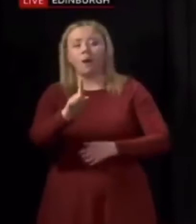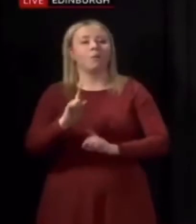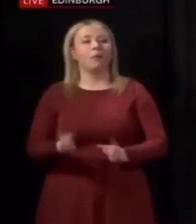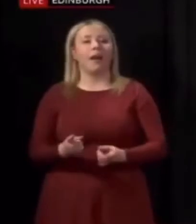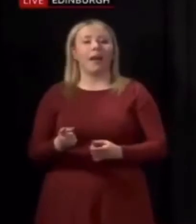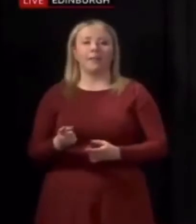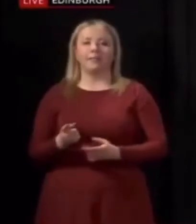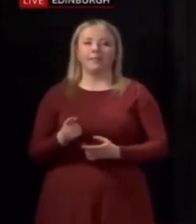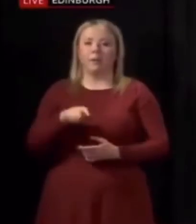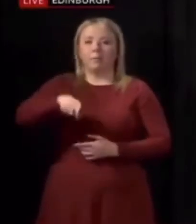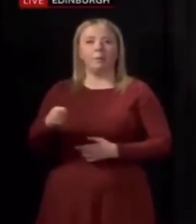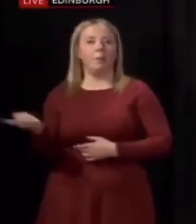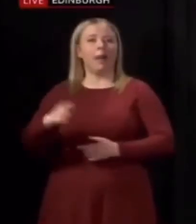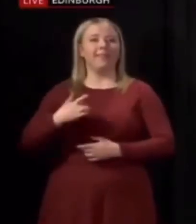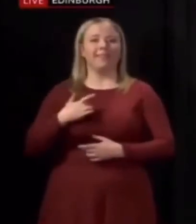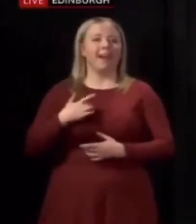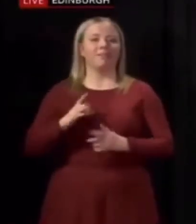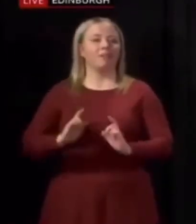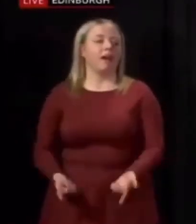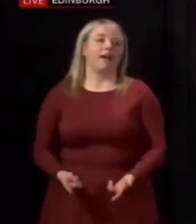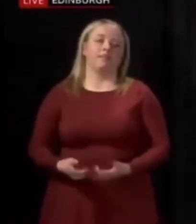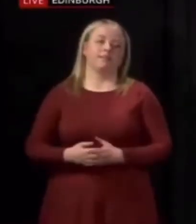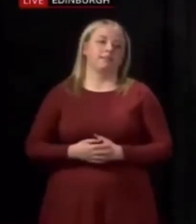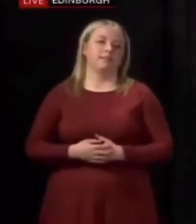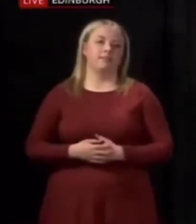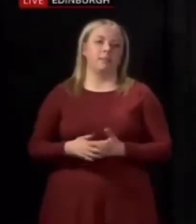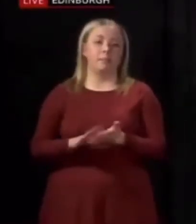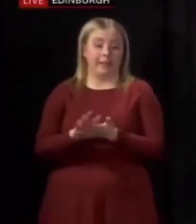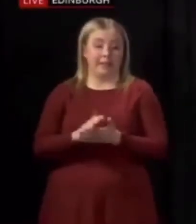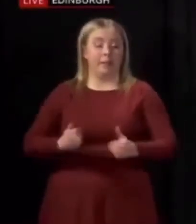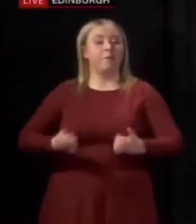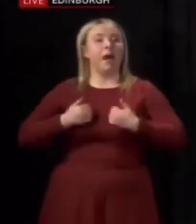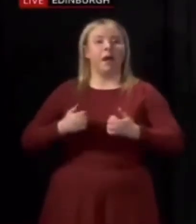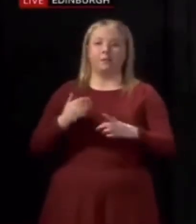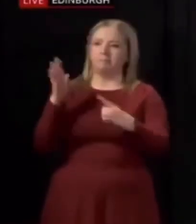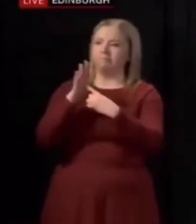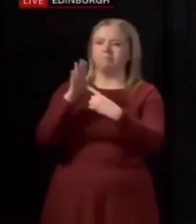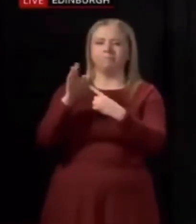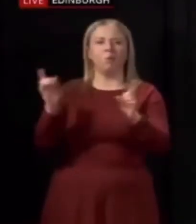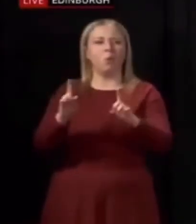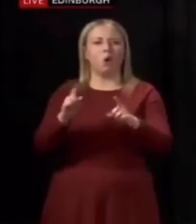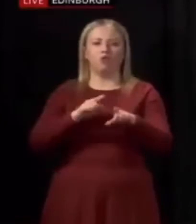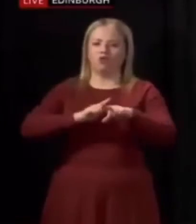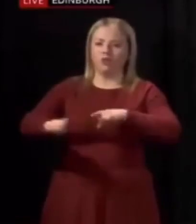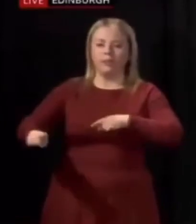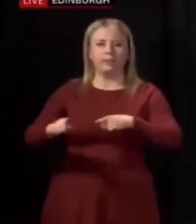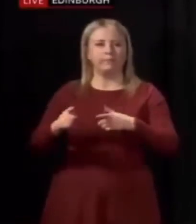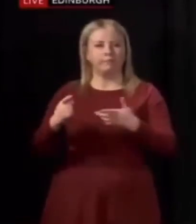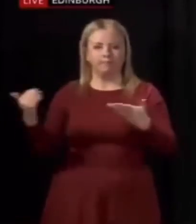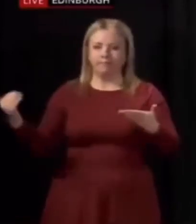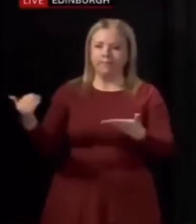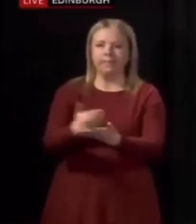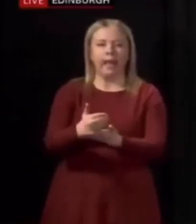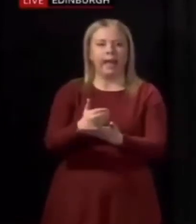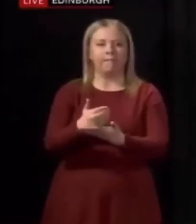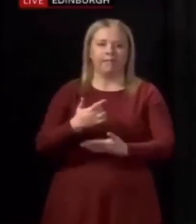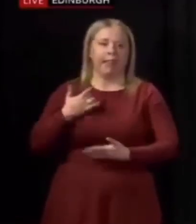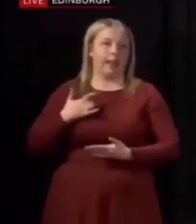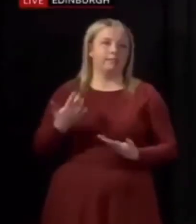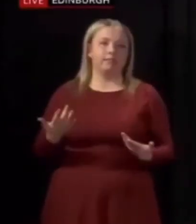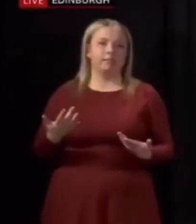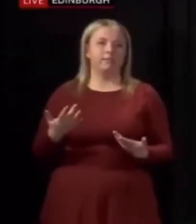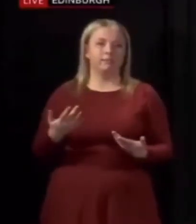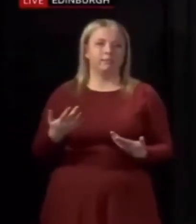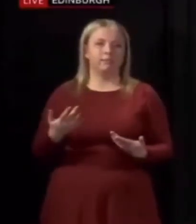sweaty mouth and spitty gobs then honest to god I'm gonna fucking take my toe right up the crack of their hole as well